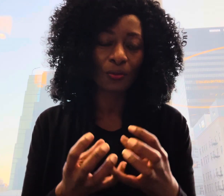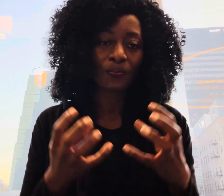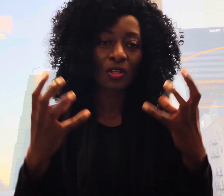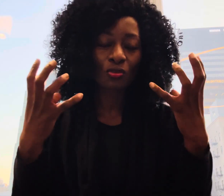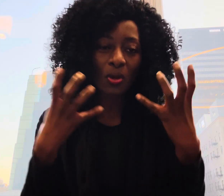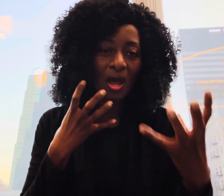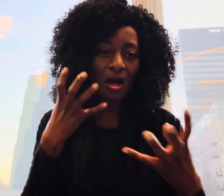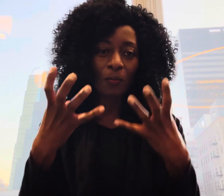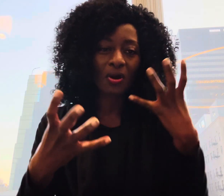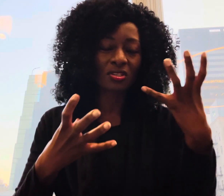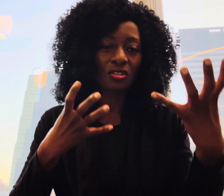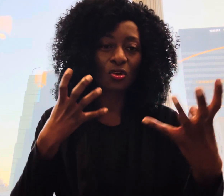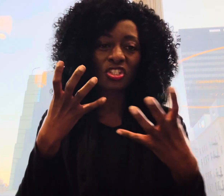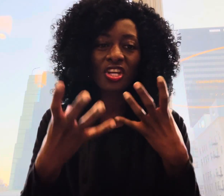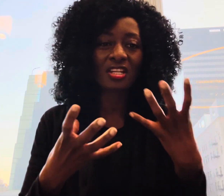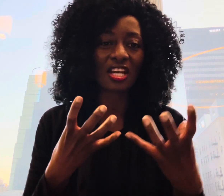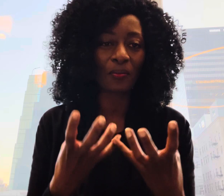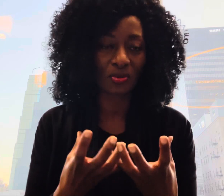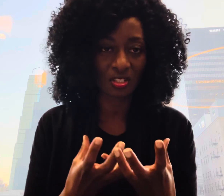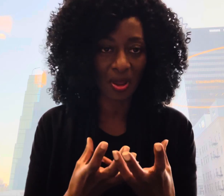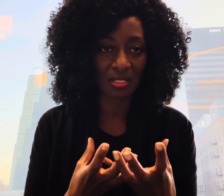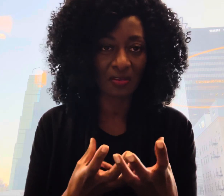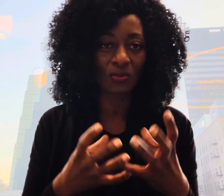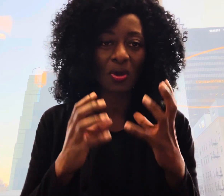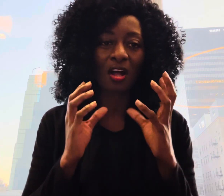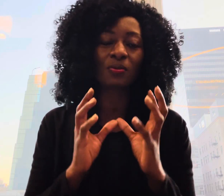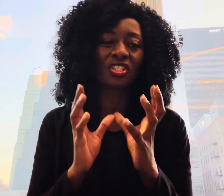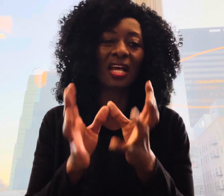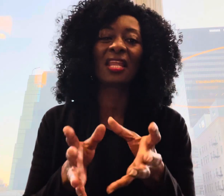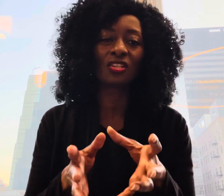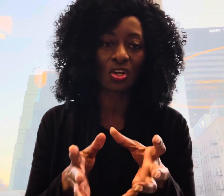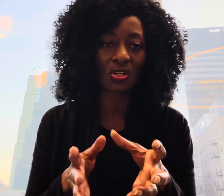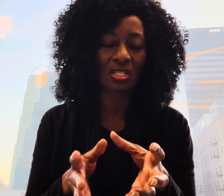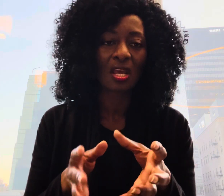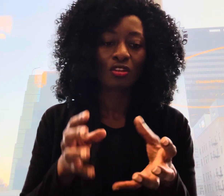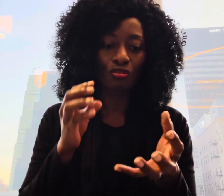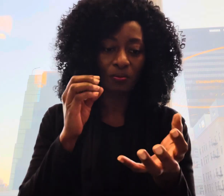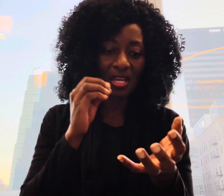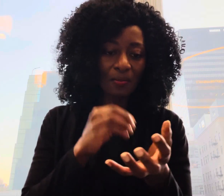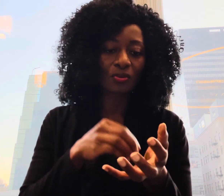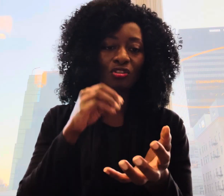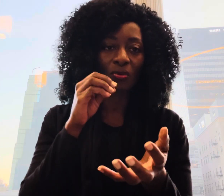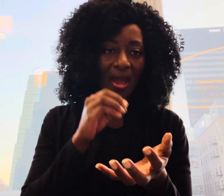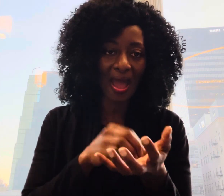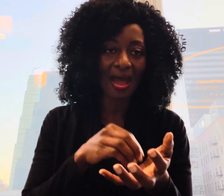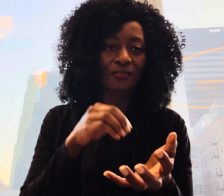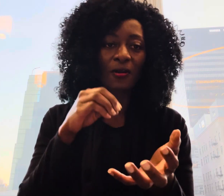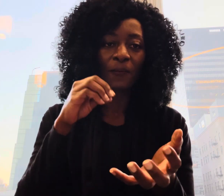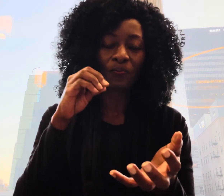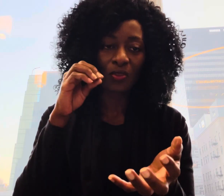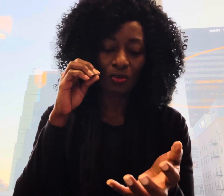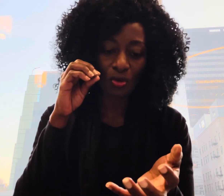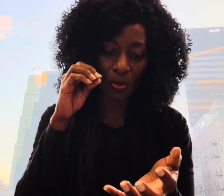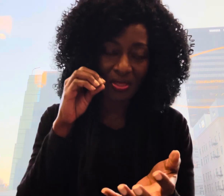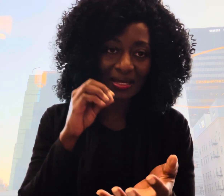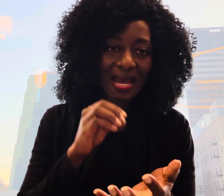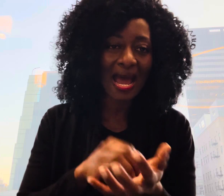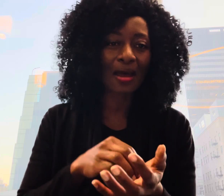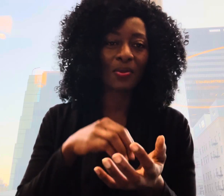to help us you know change our perspective to help challenge us to be able to have you know that habit